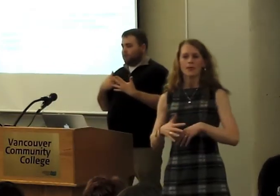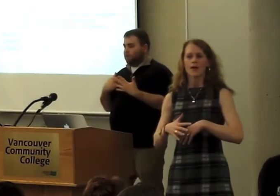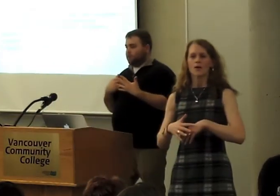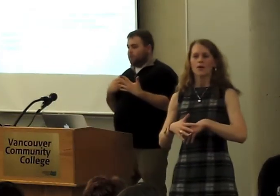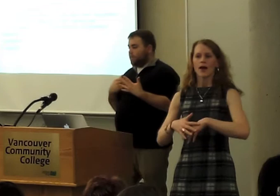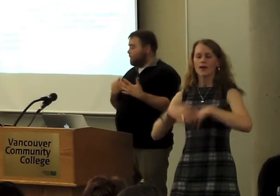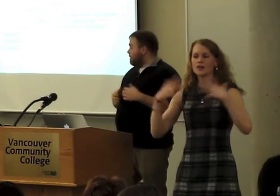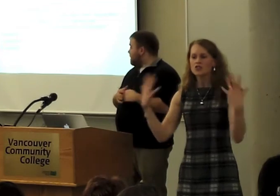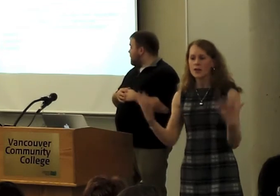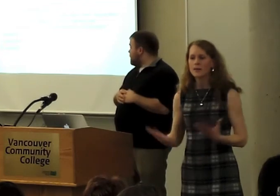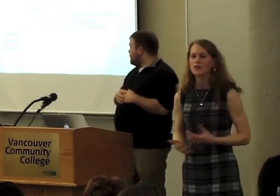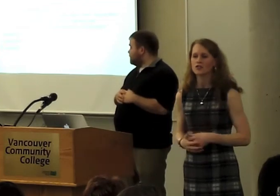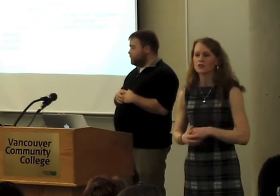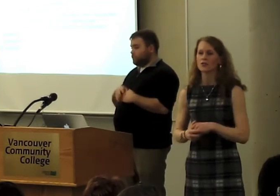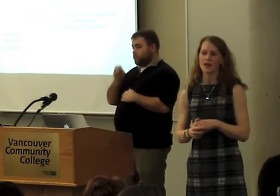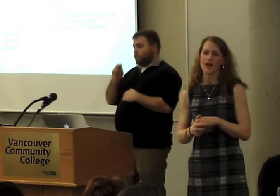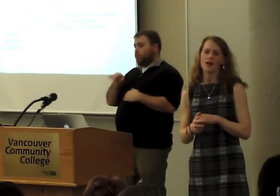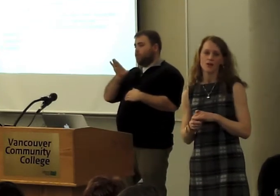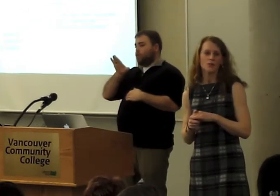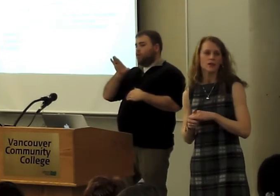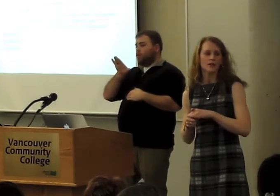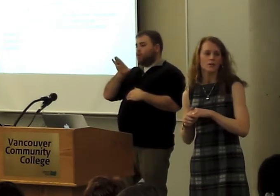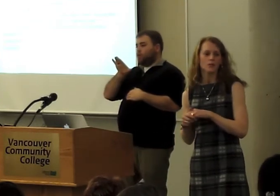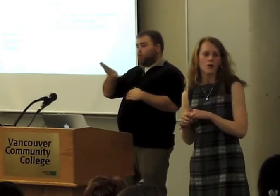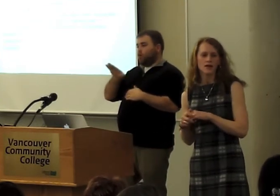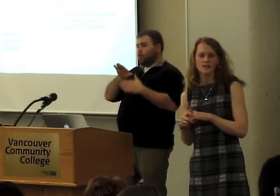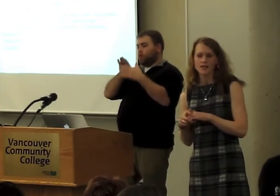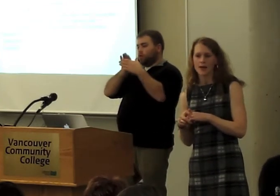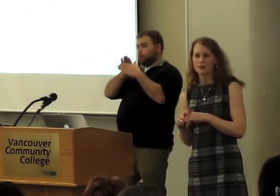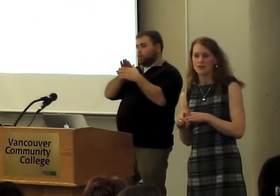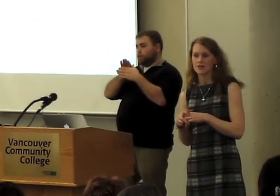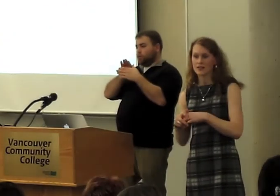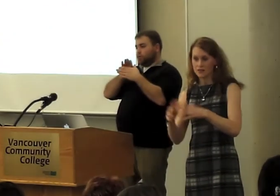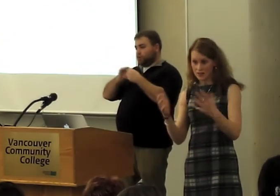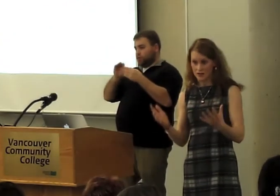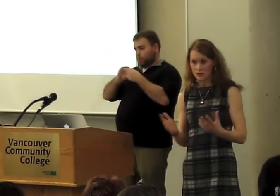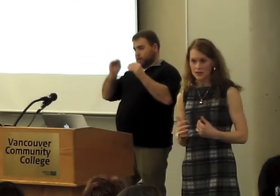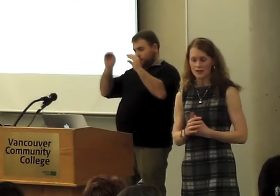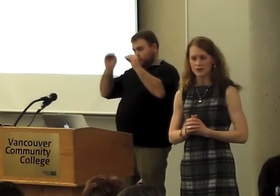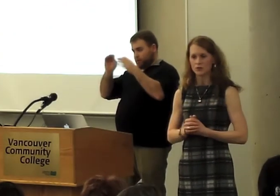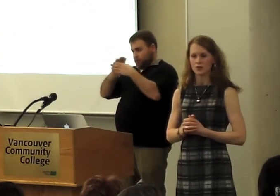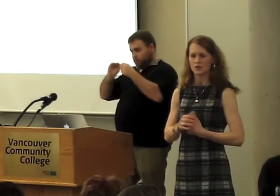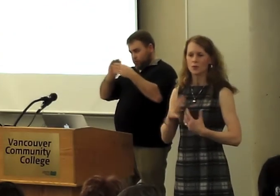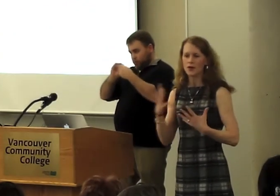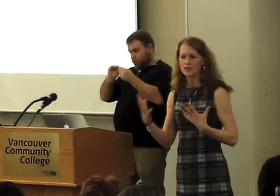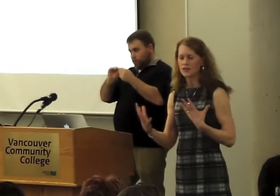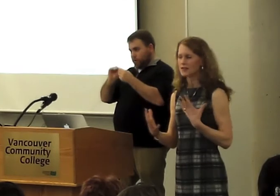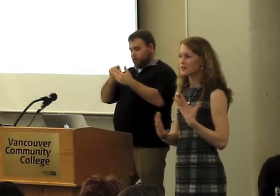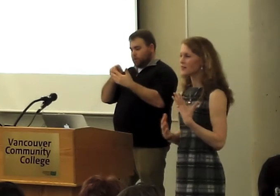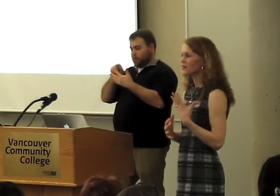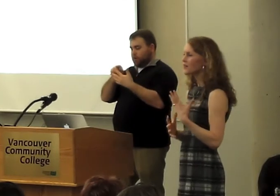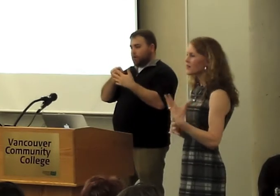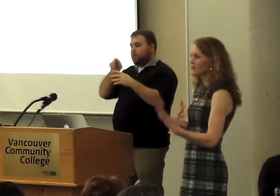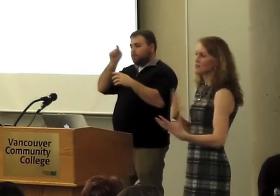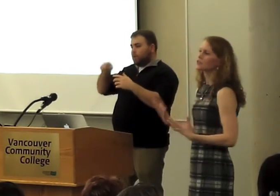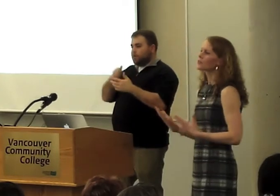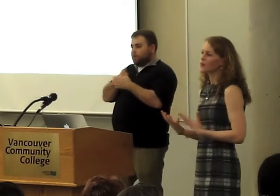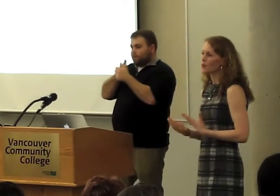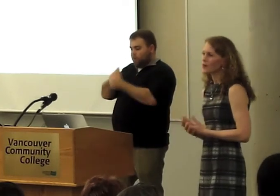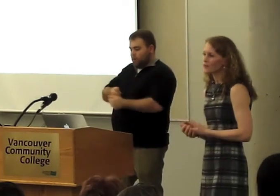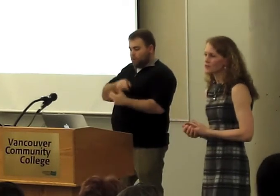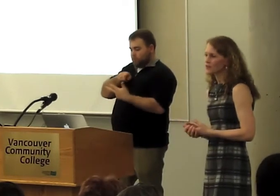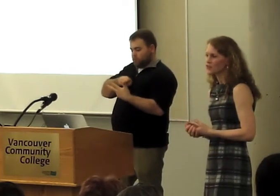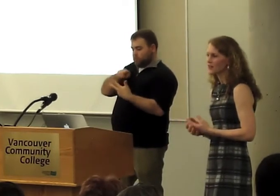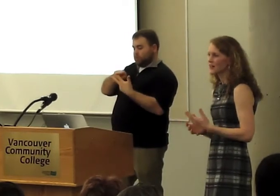consider. How are you shaping your story now will want to tap into this new set of tools. You want to consider the